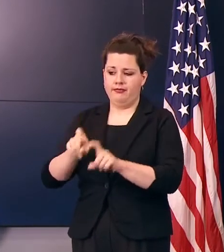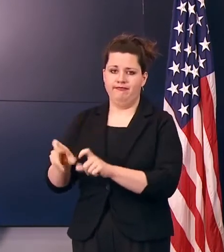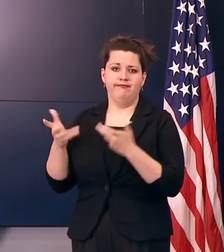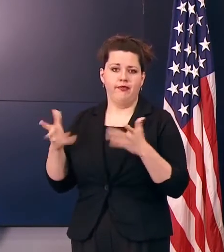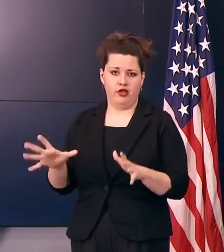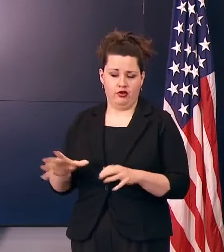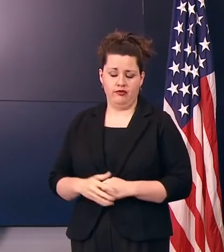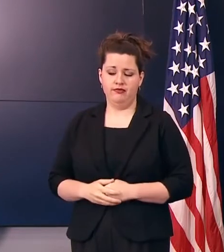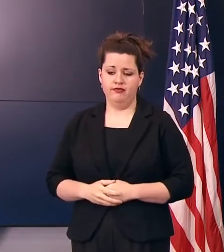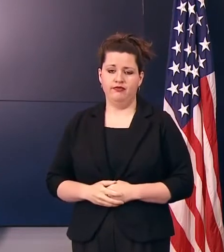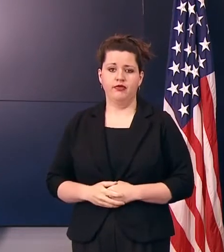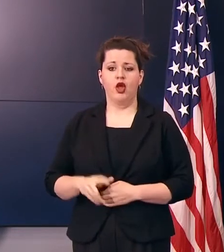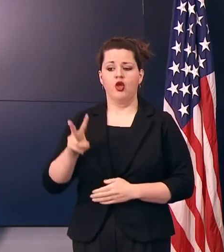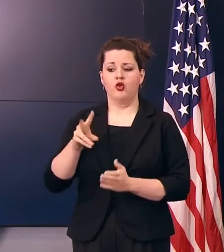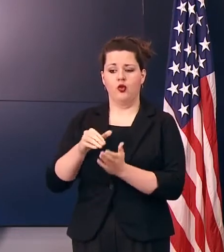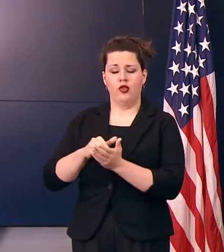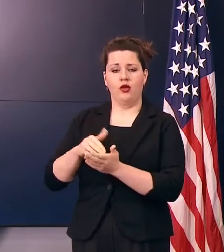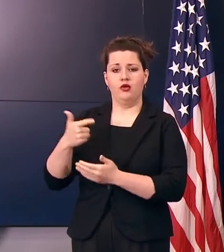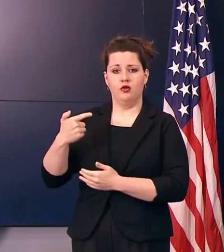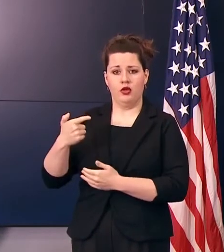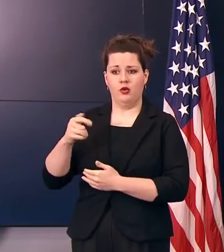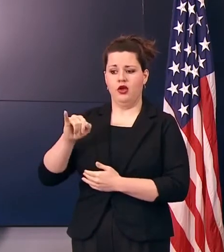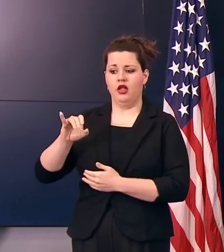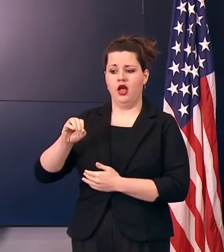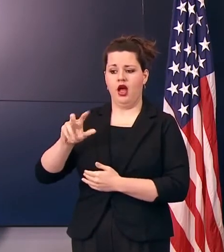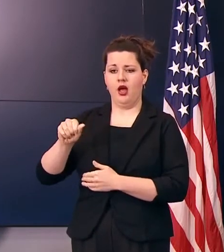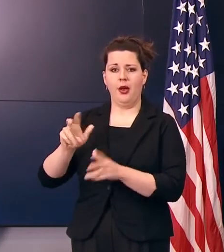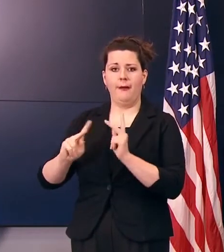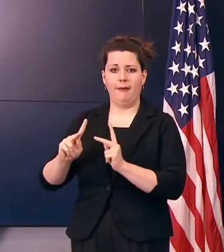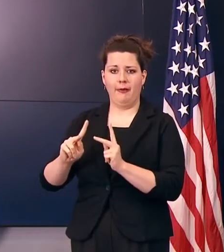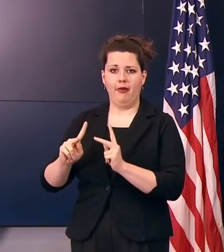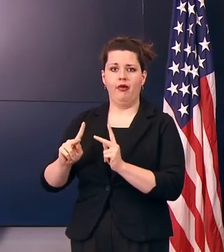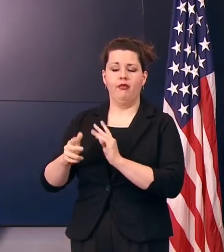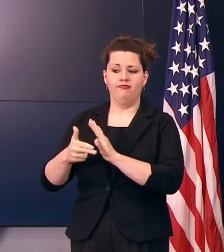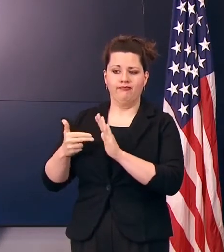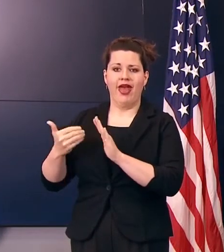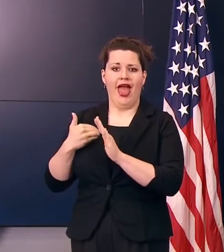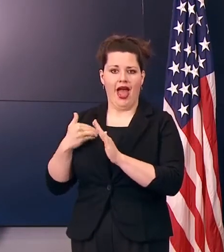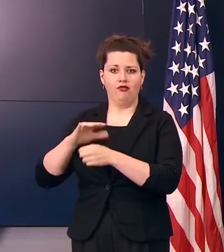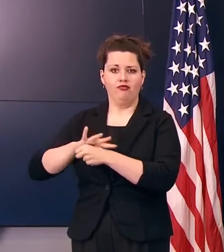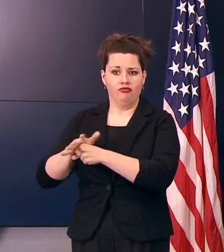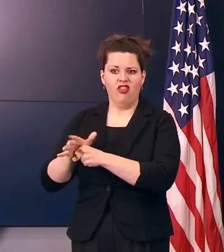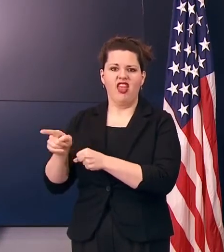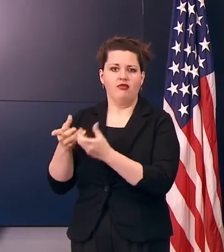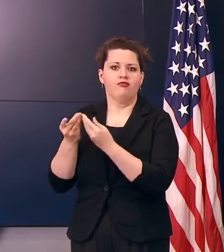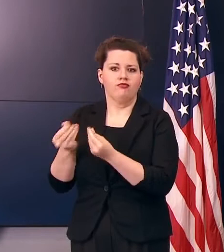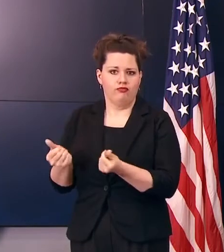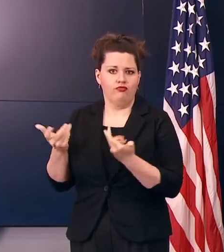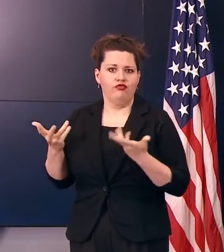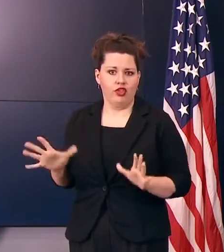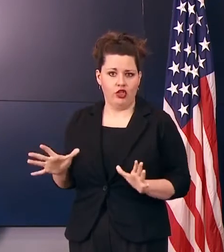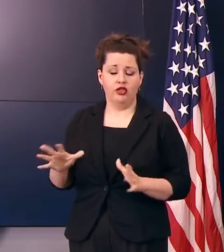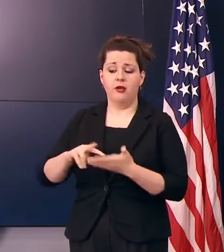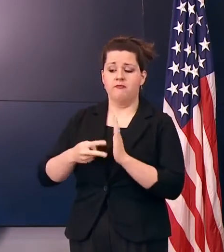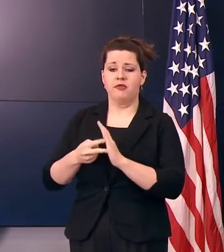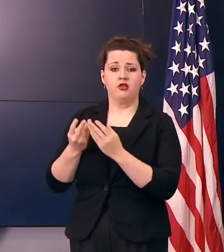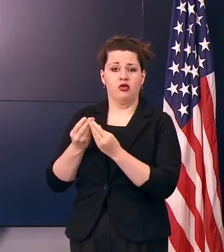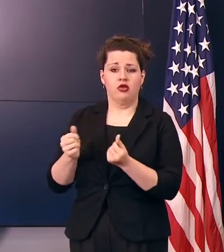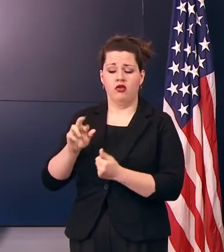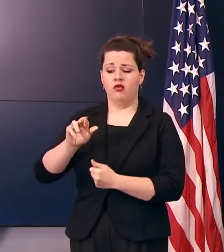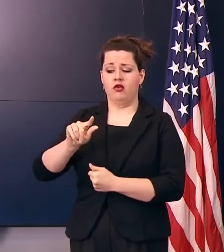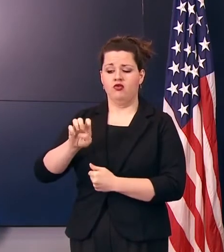2,021 Iowans diagnosed with COVID-19 have recovered for a recovery rate of